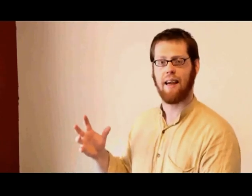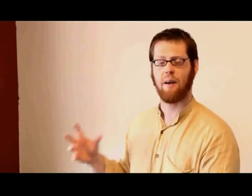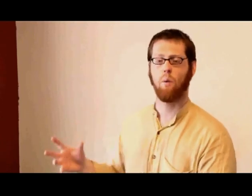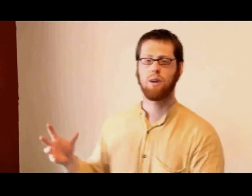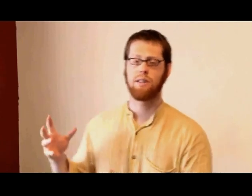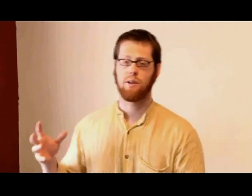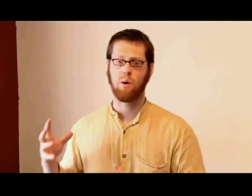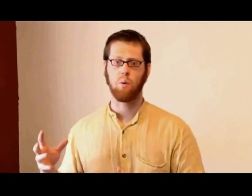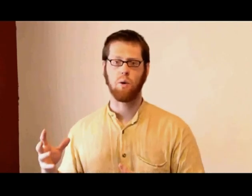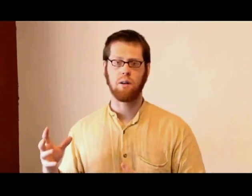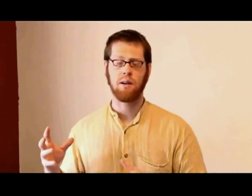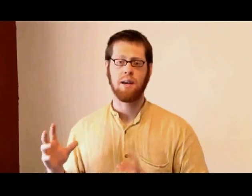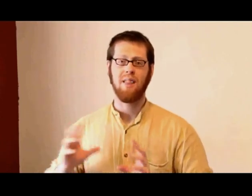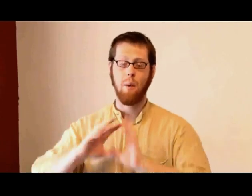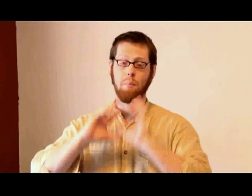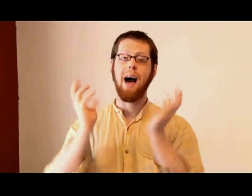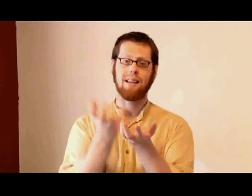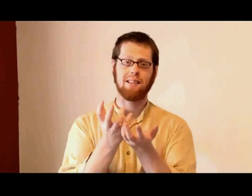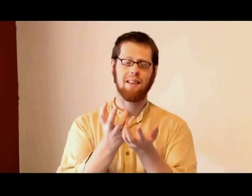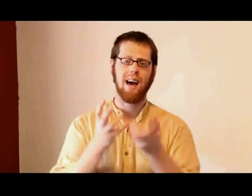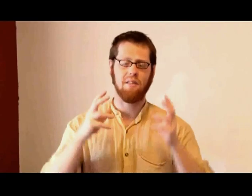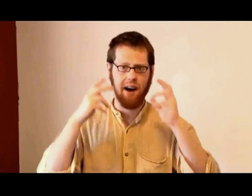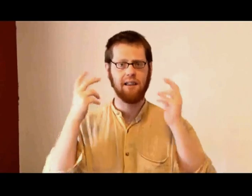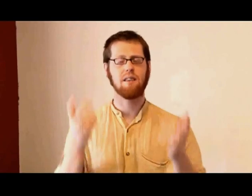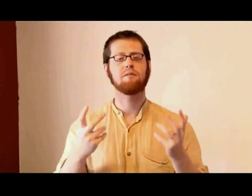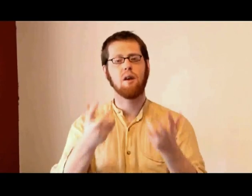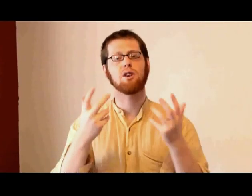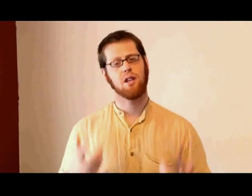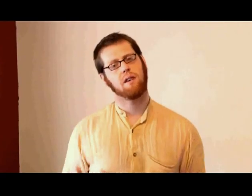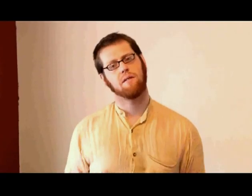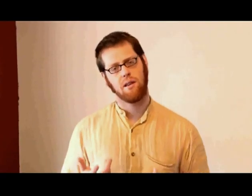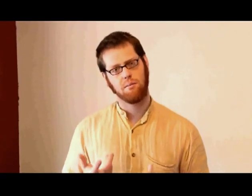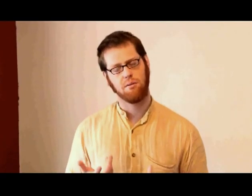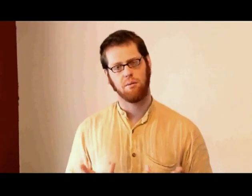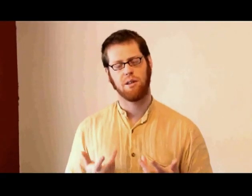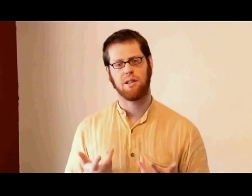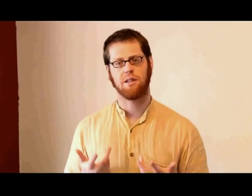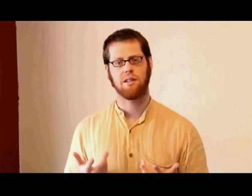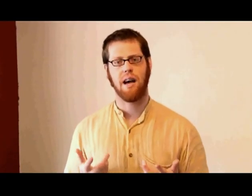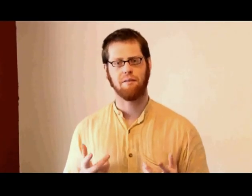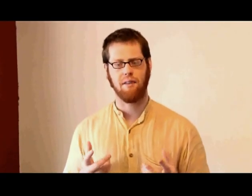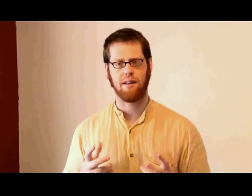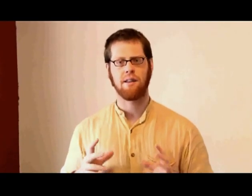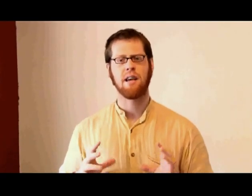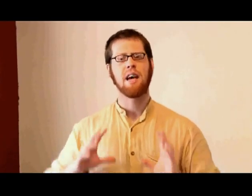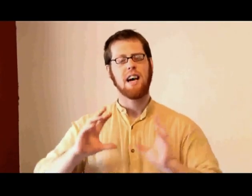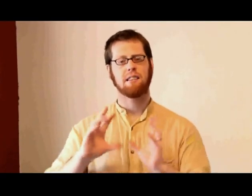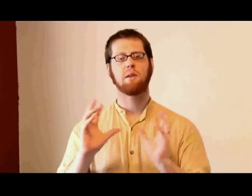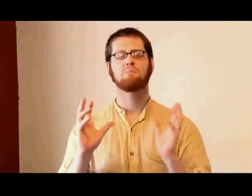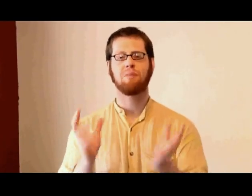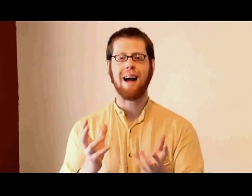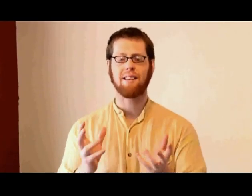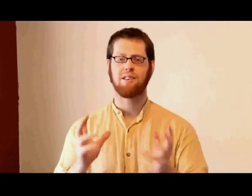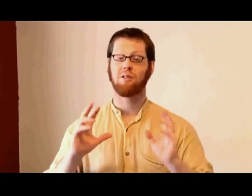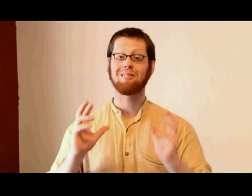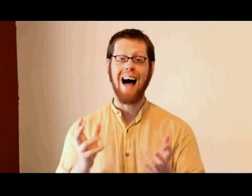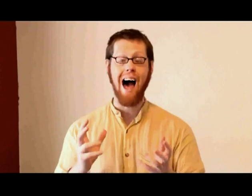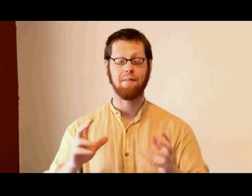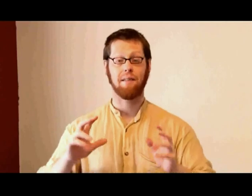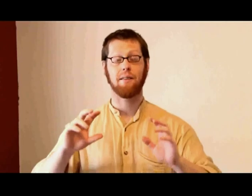that that works in their own world. The best and the kind of ideal functioning of the liberal religious society of friends is that those practices are live and